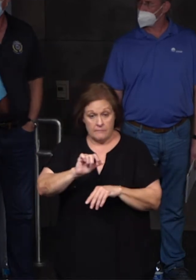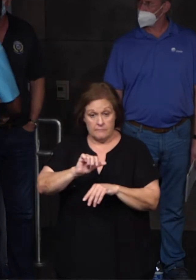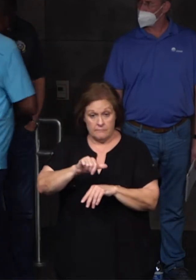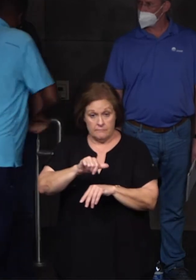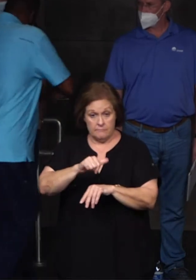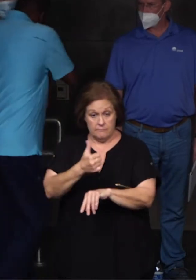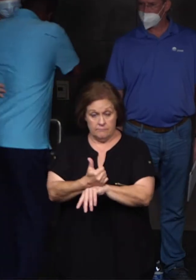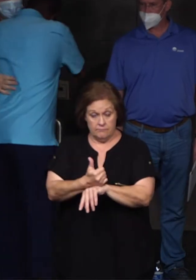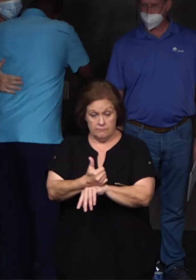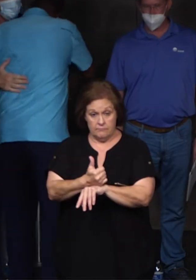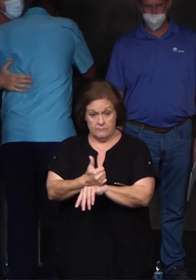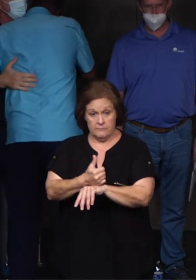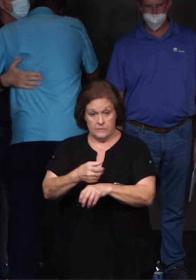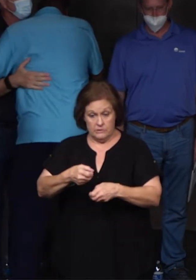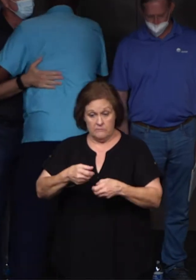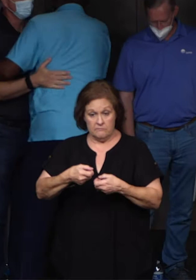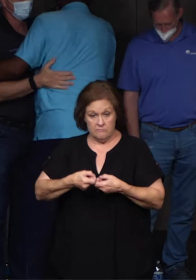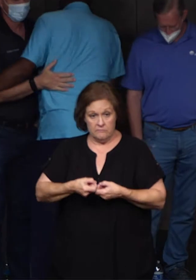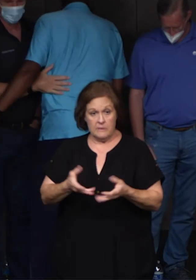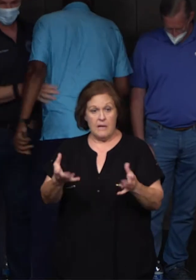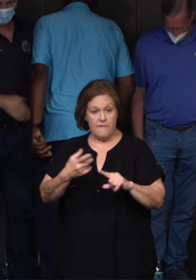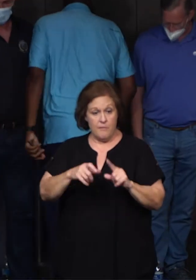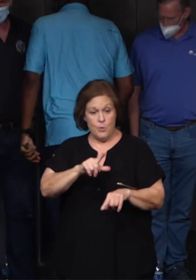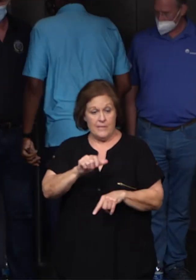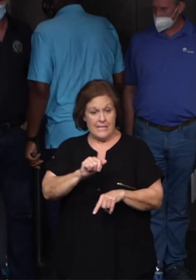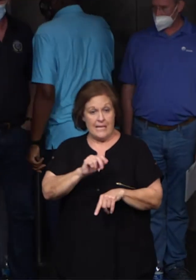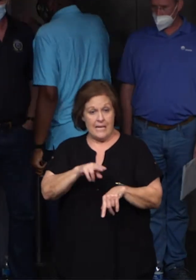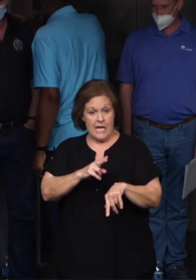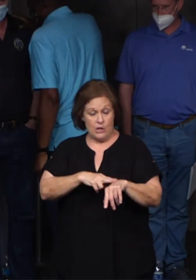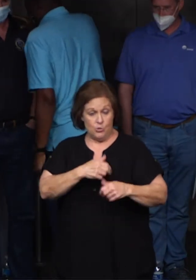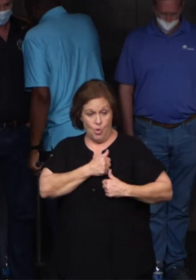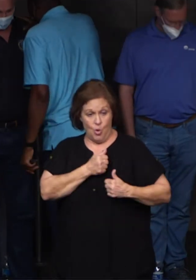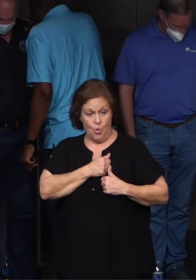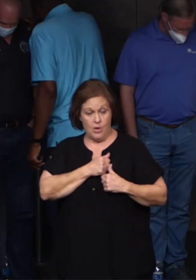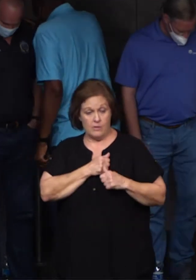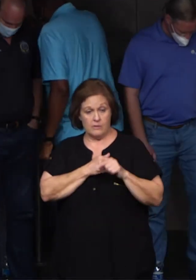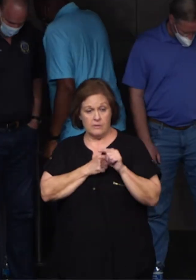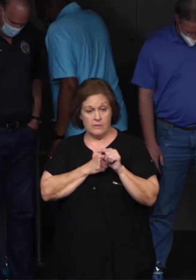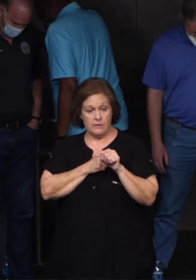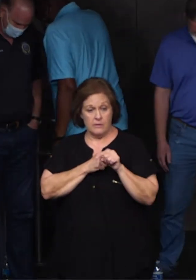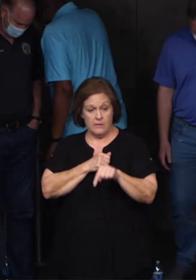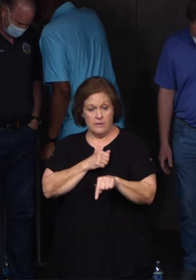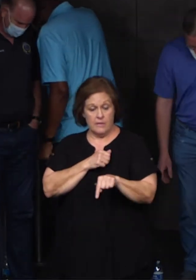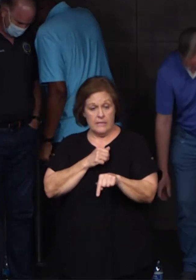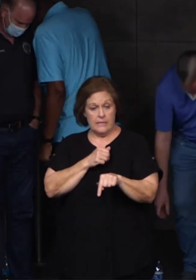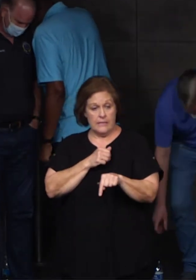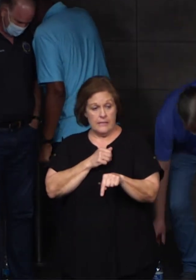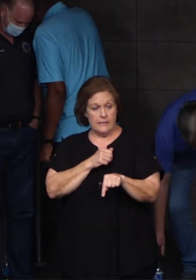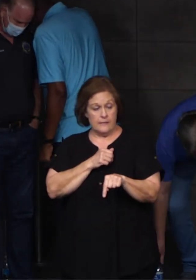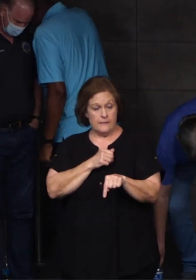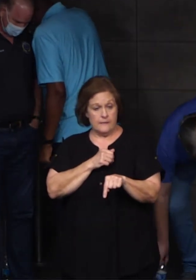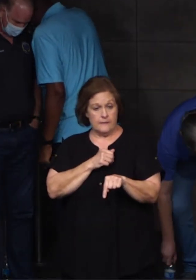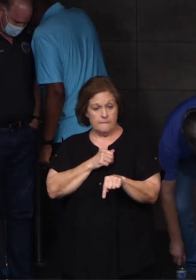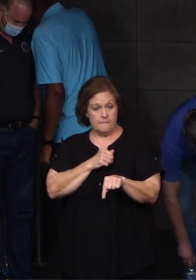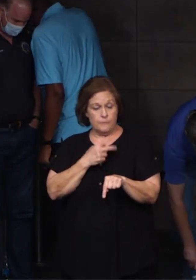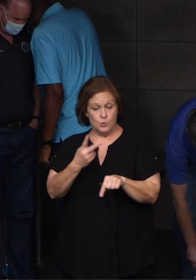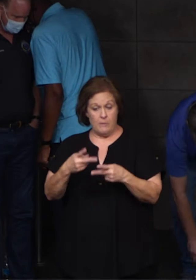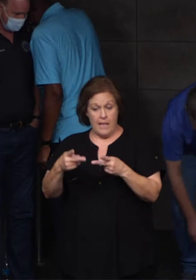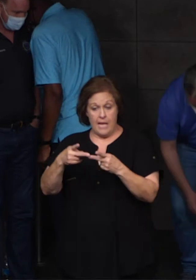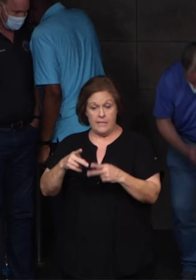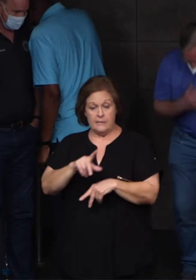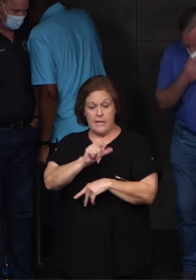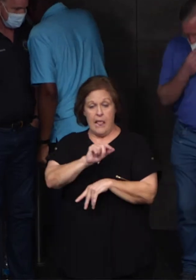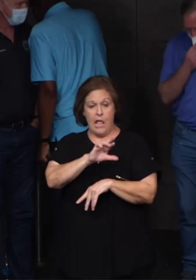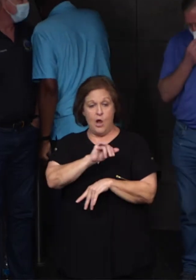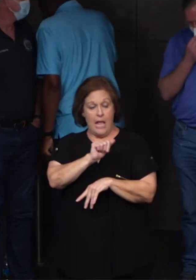from the Louisiana National Guard. Again, that is two locations, the